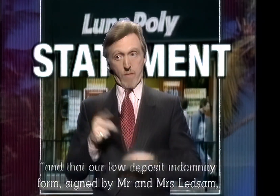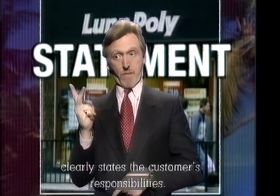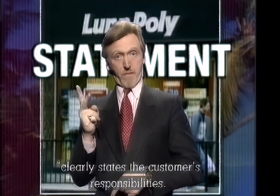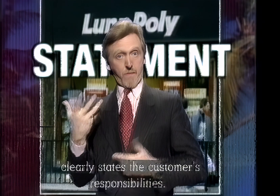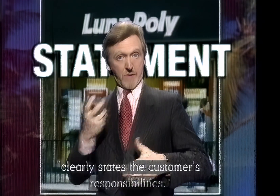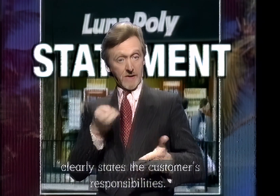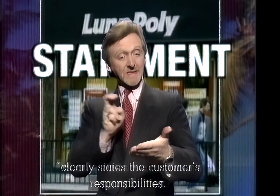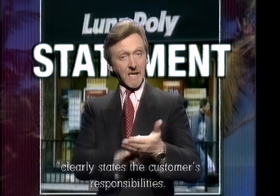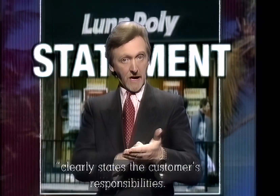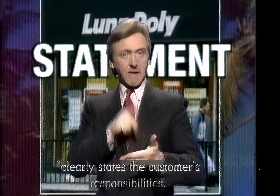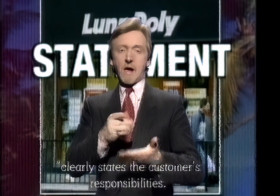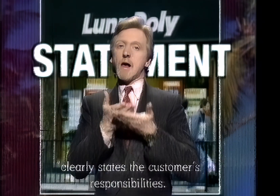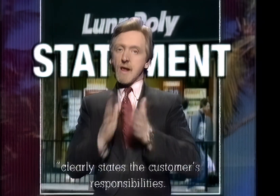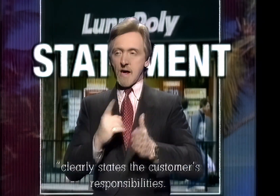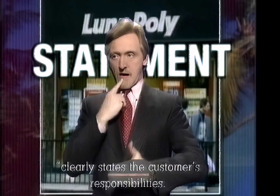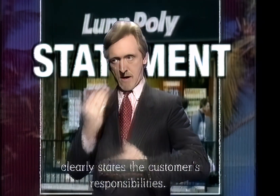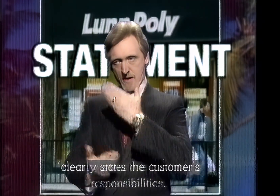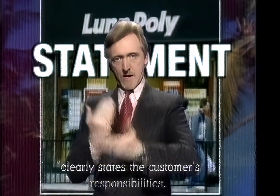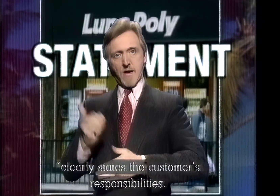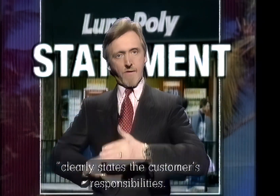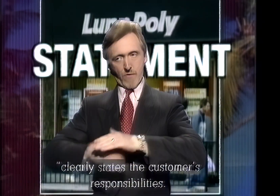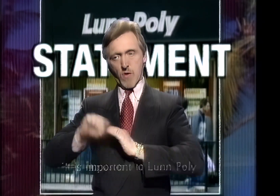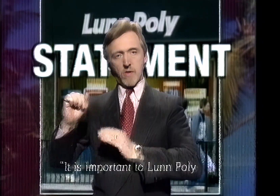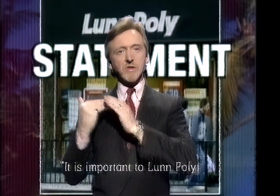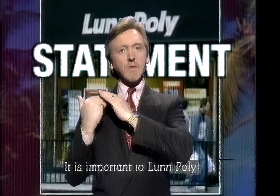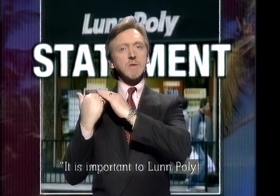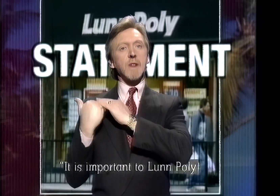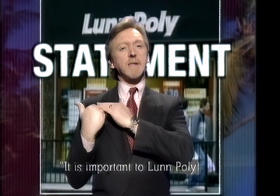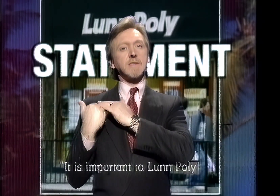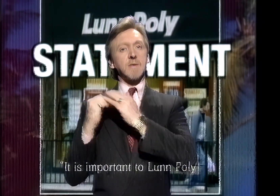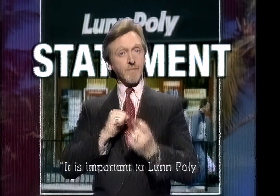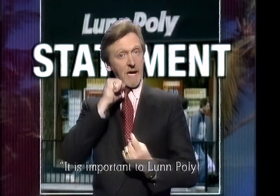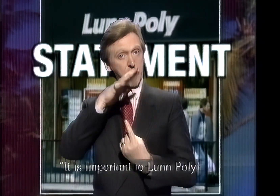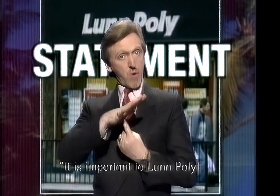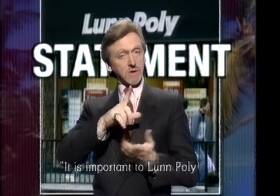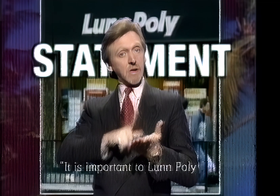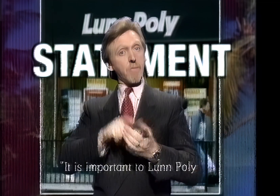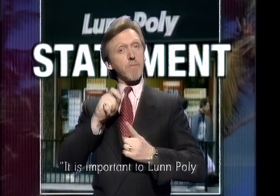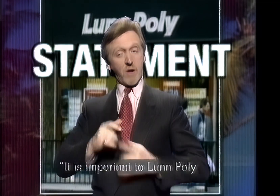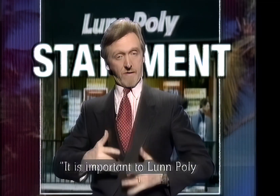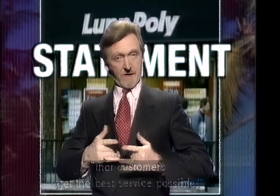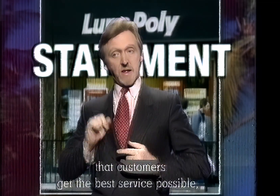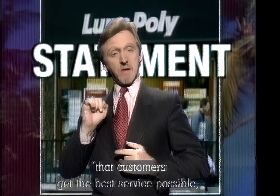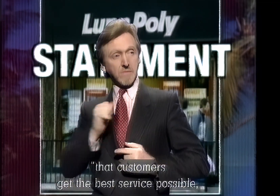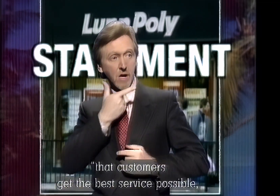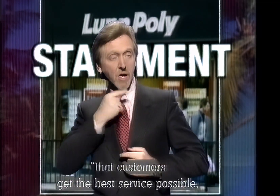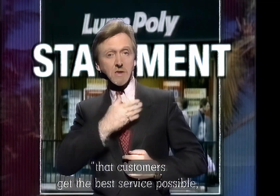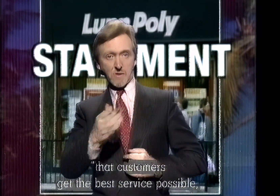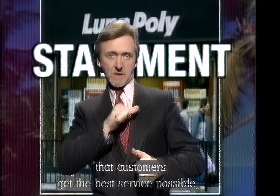clearly states the customer's responsibilities. It is important to Lampolly that customers receive the best service possible and we